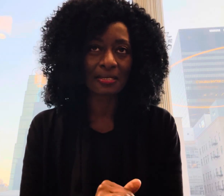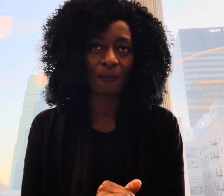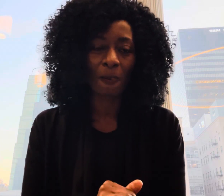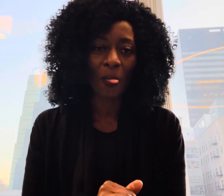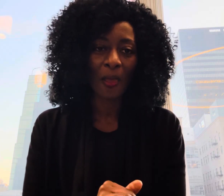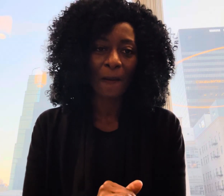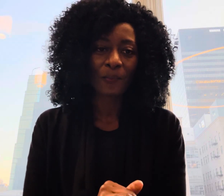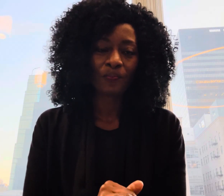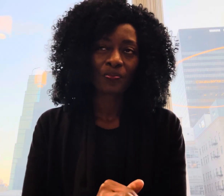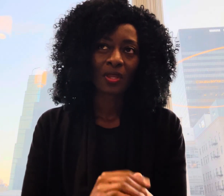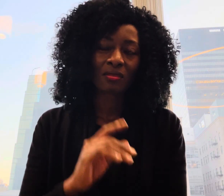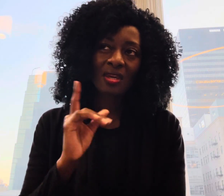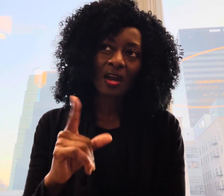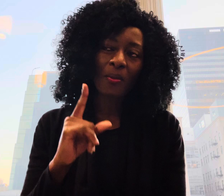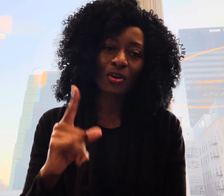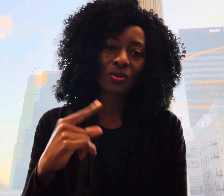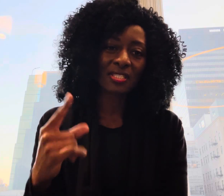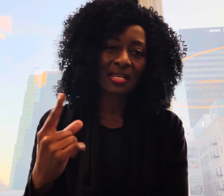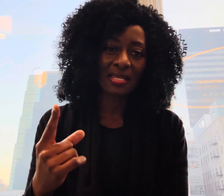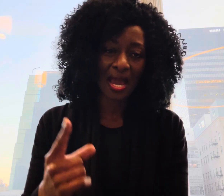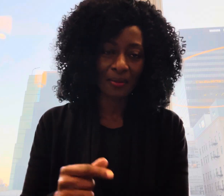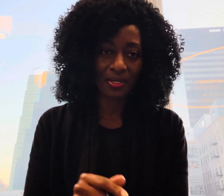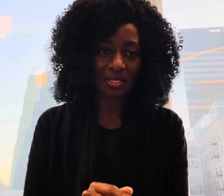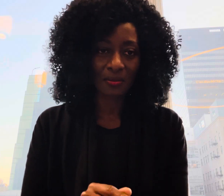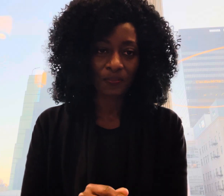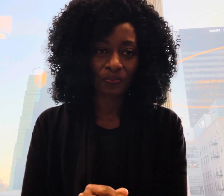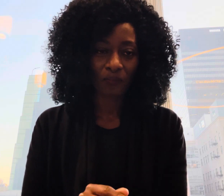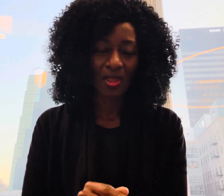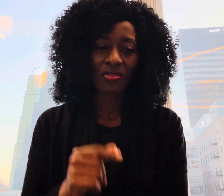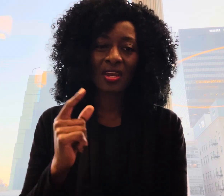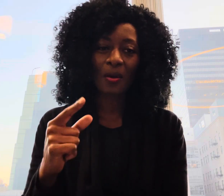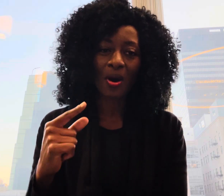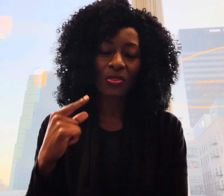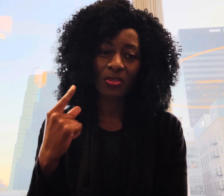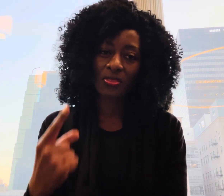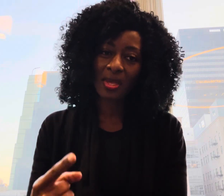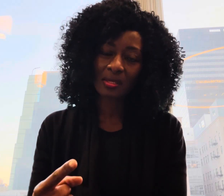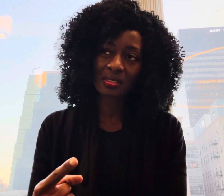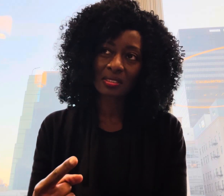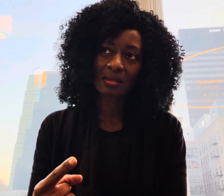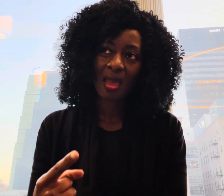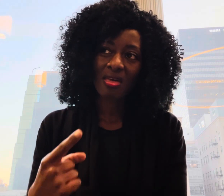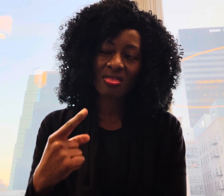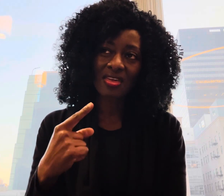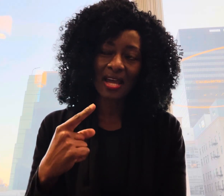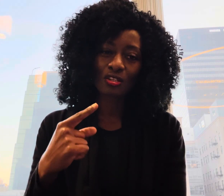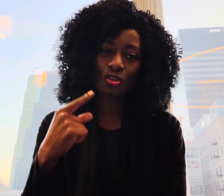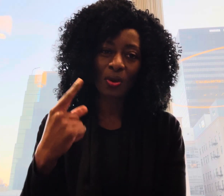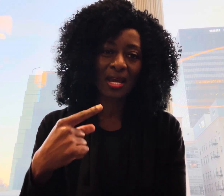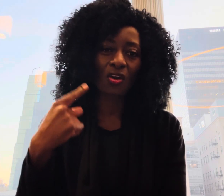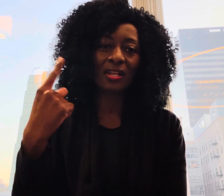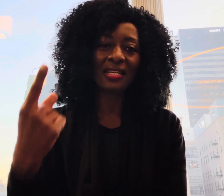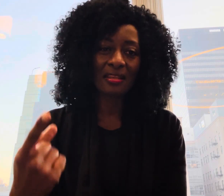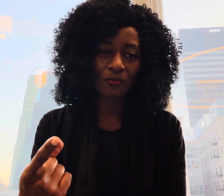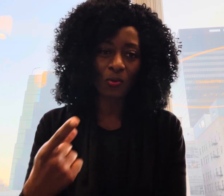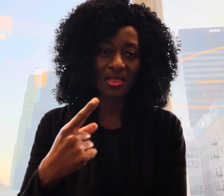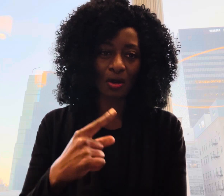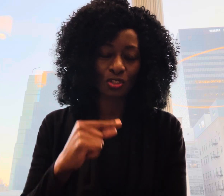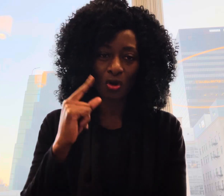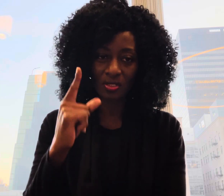think about your daily habits think about the things that you cannot live without on a